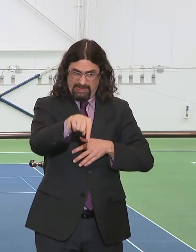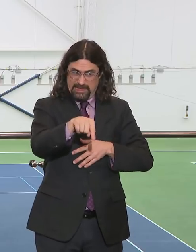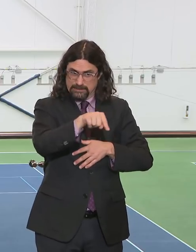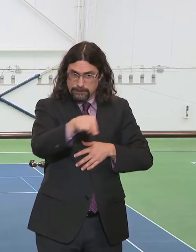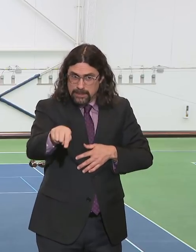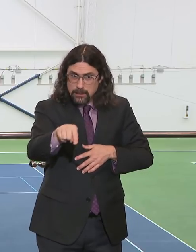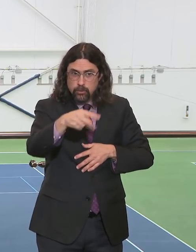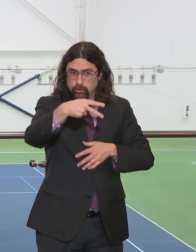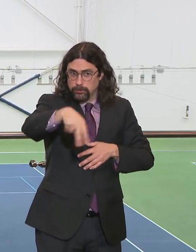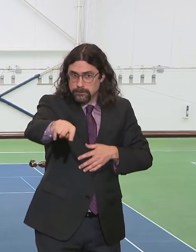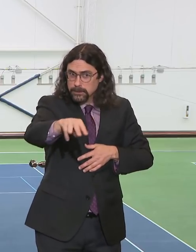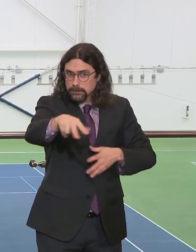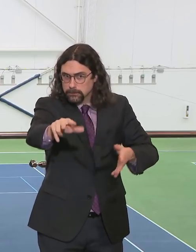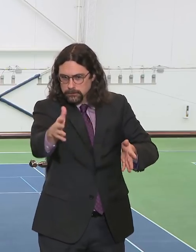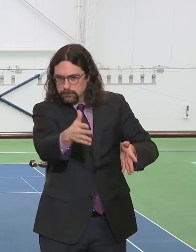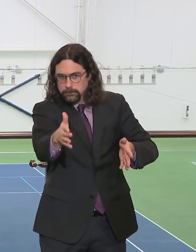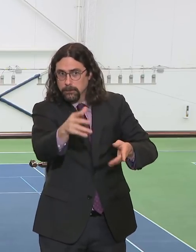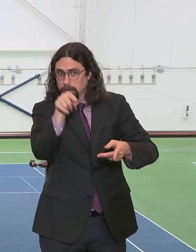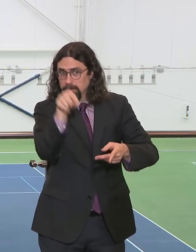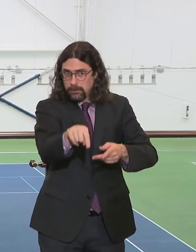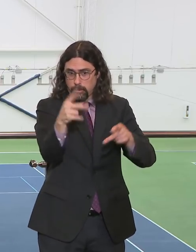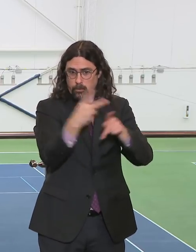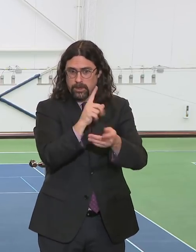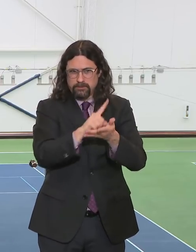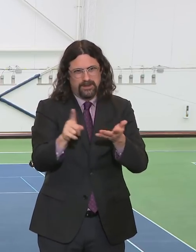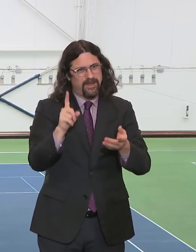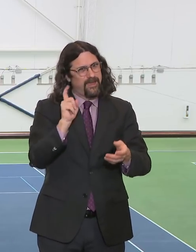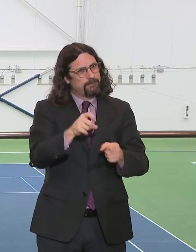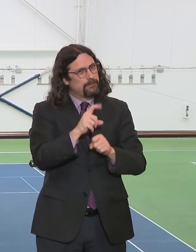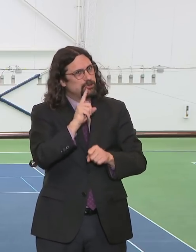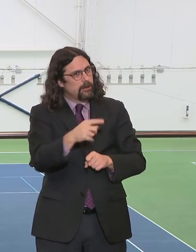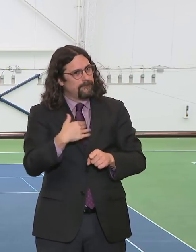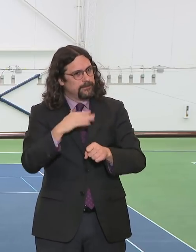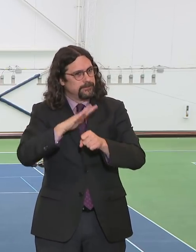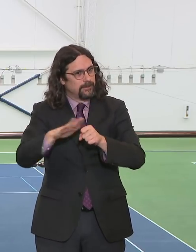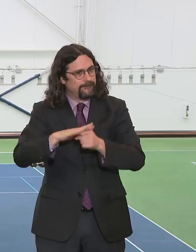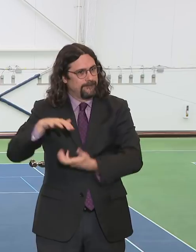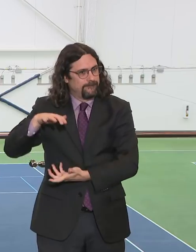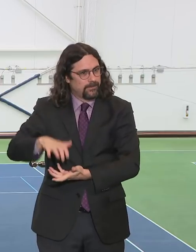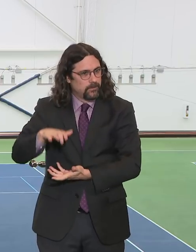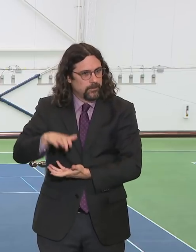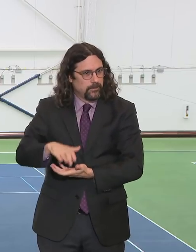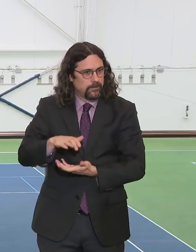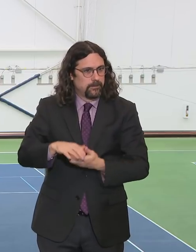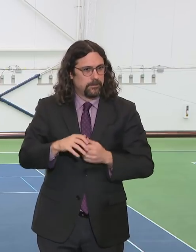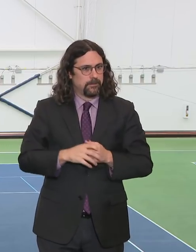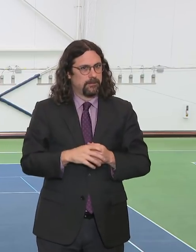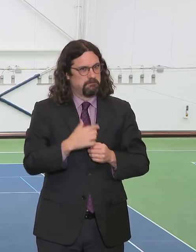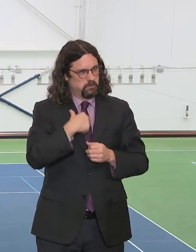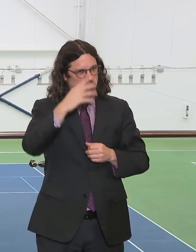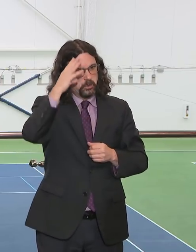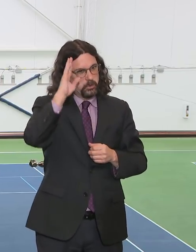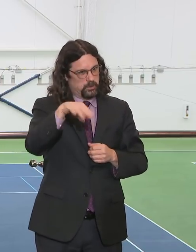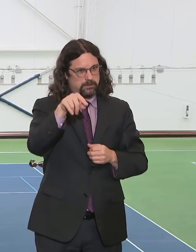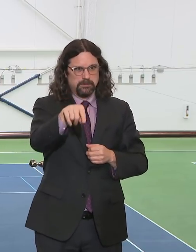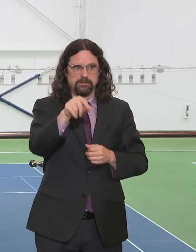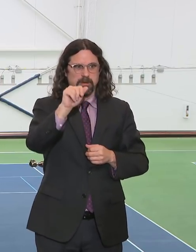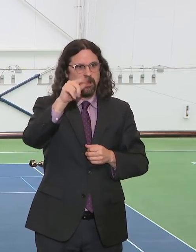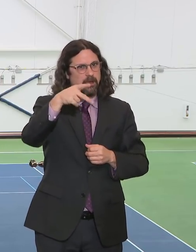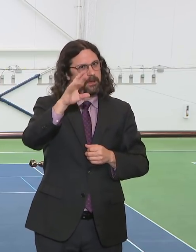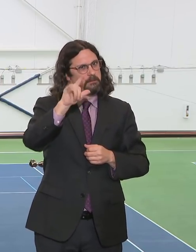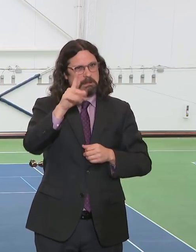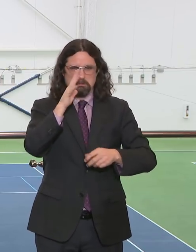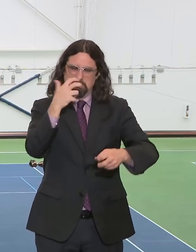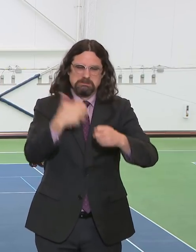But we know April is going to be very tough and I'm trying to gird people for the possibility it will continue on into May. And we're going to need those ventilators. And the